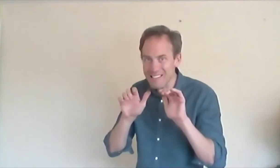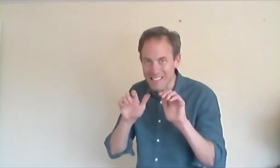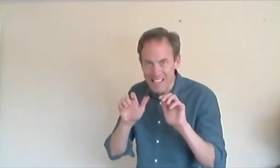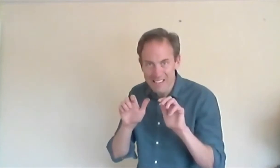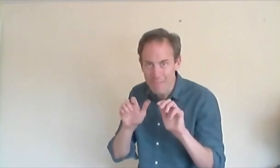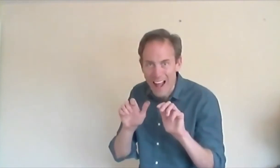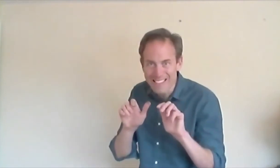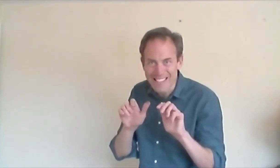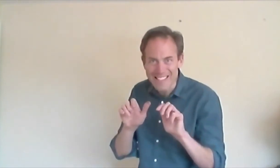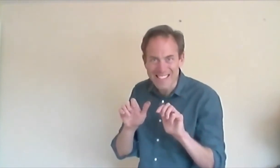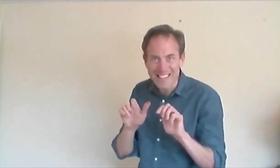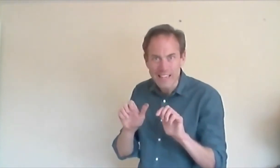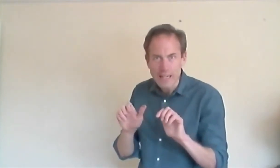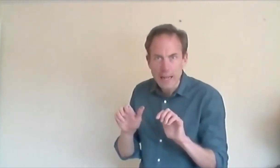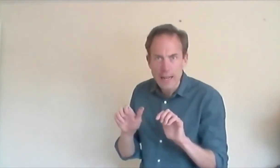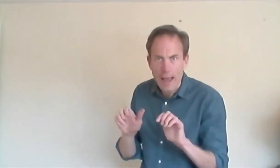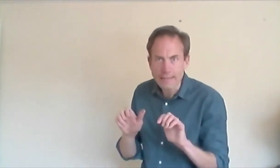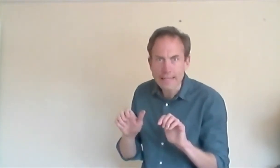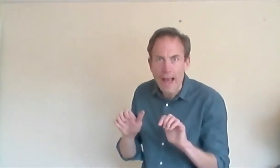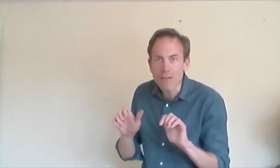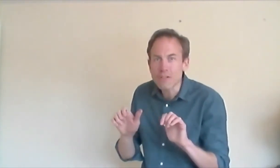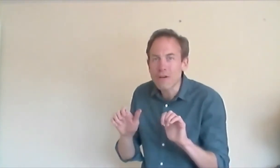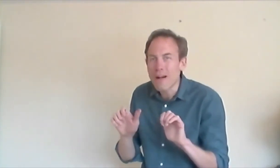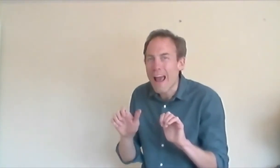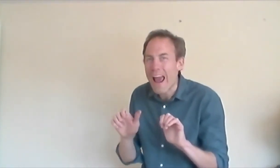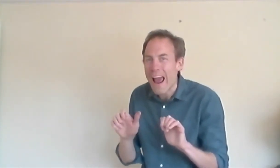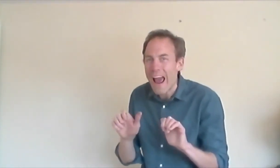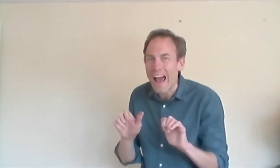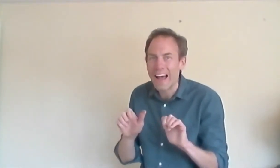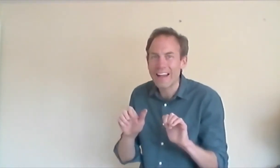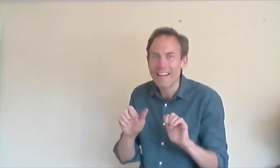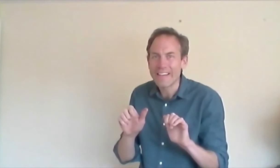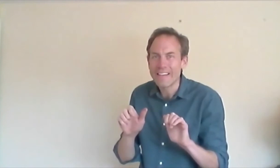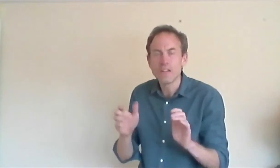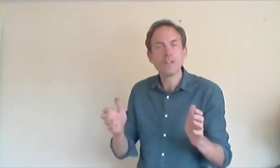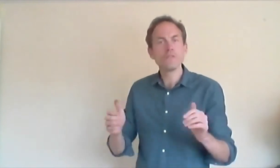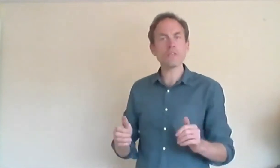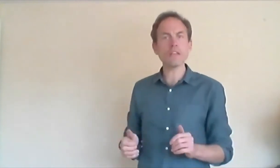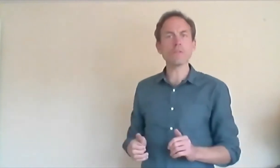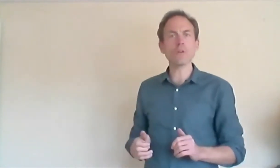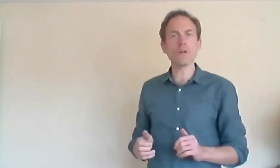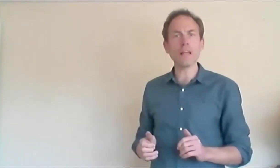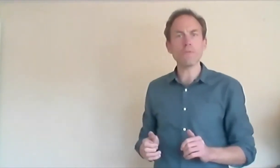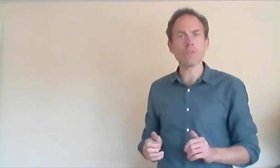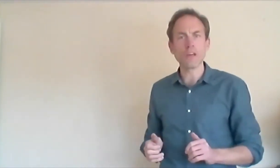Rapunzel, Rapunzel, let down your hair. Do you think you could call that with me?